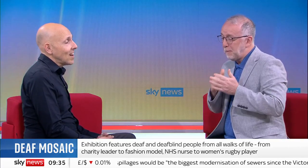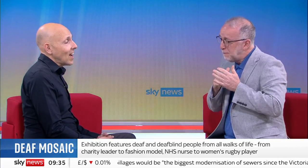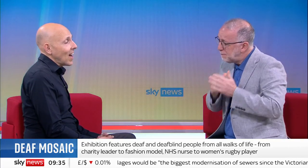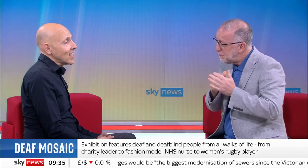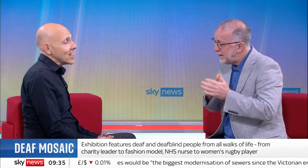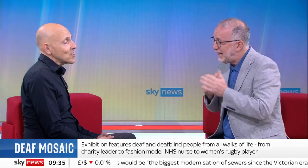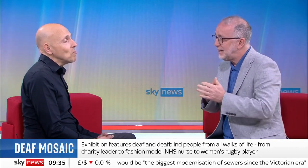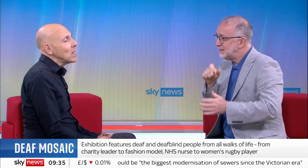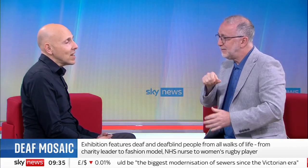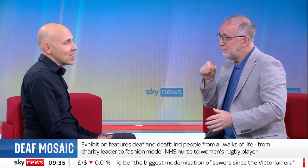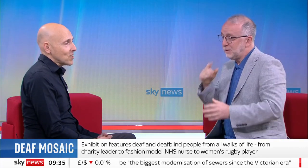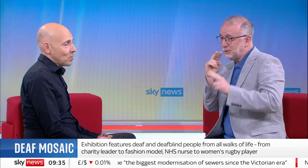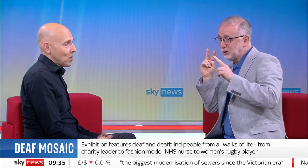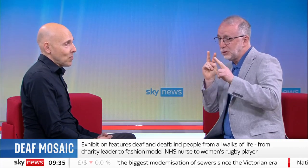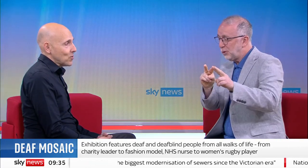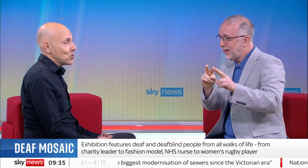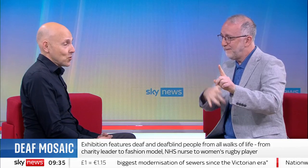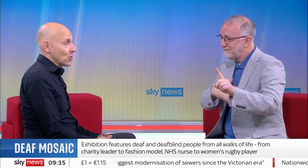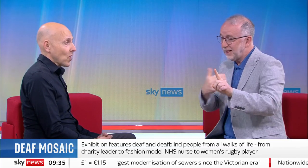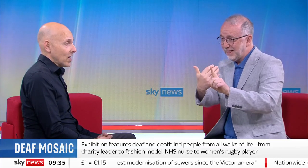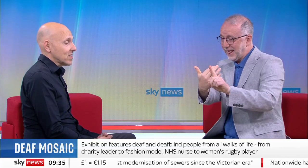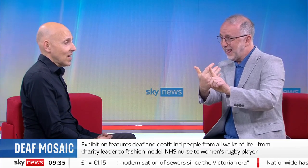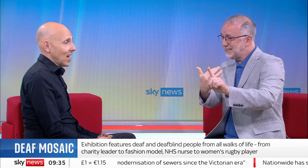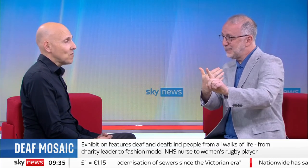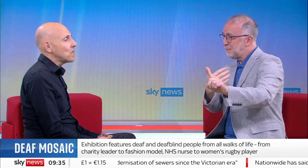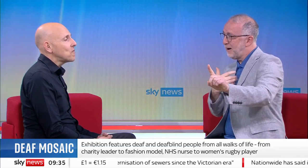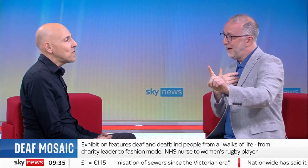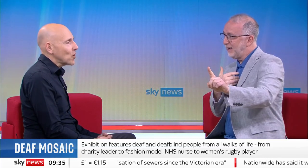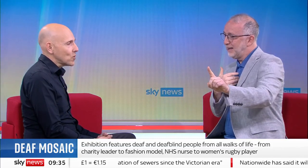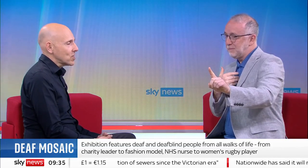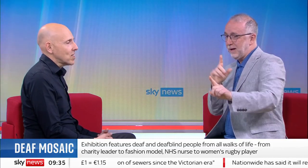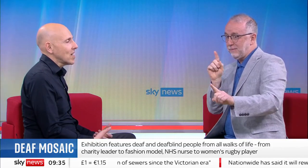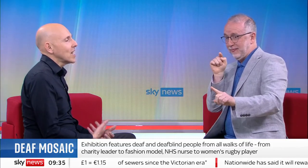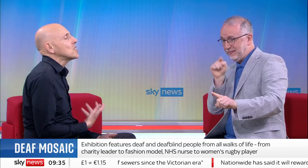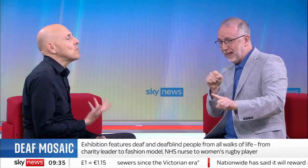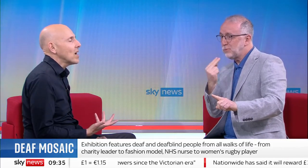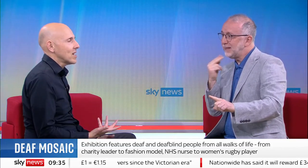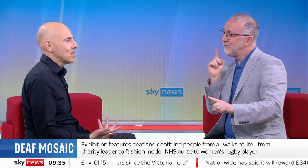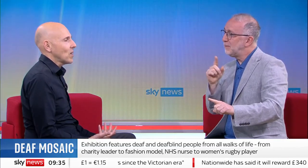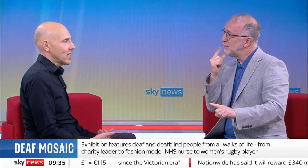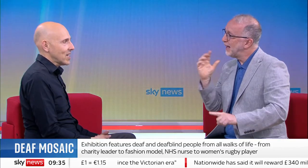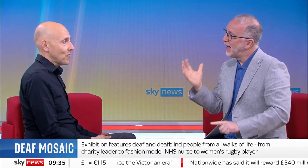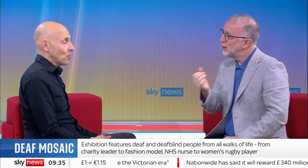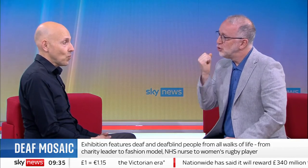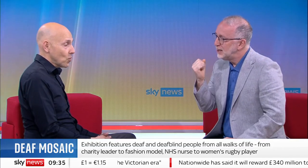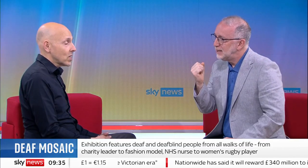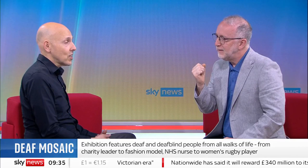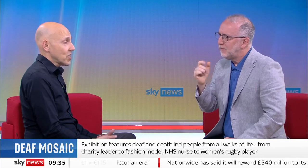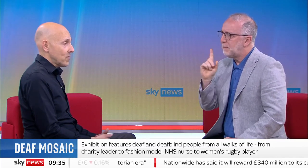And actually millions of people saw that and felt the inspired by a deaf woman achieving